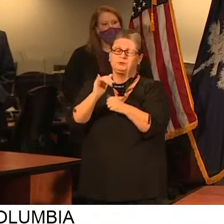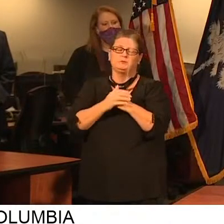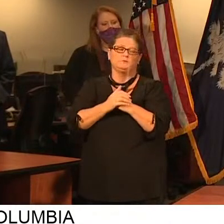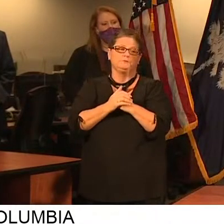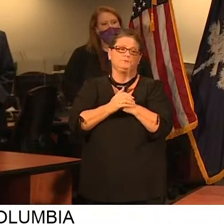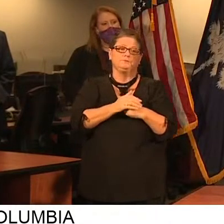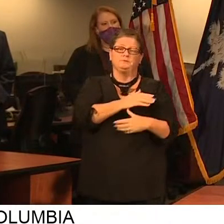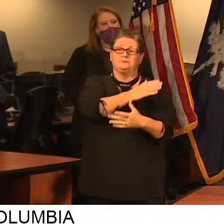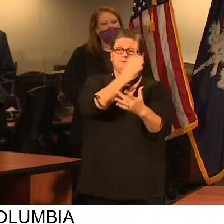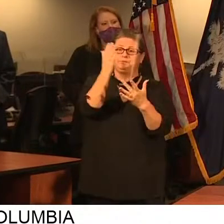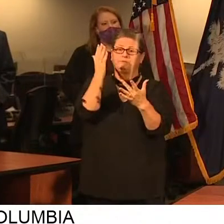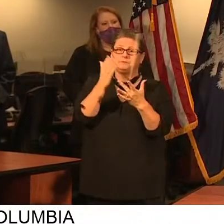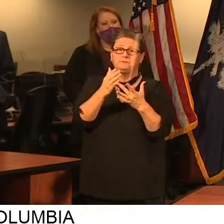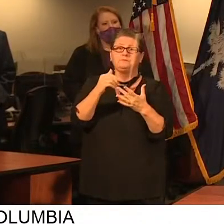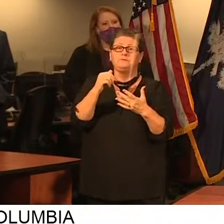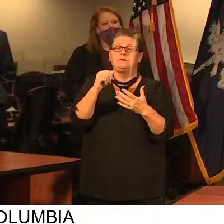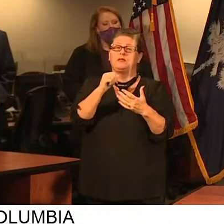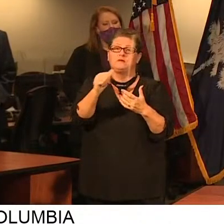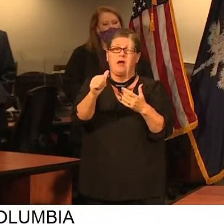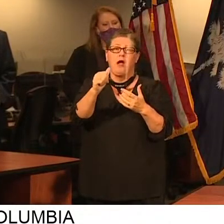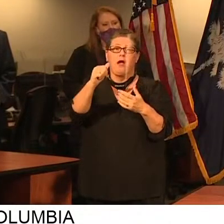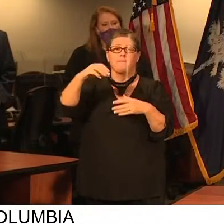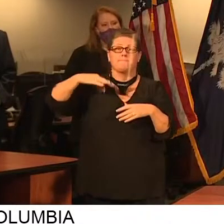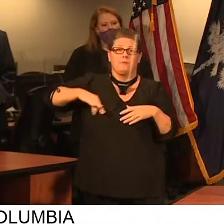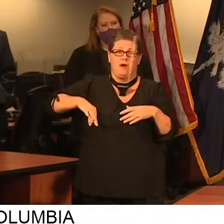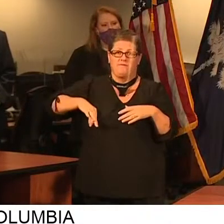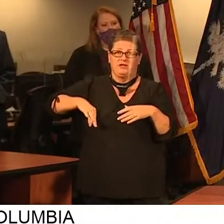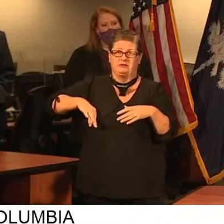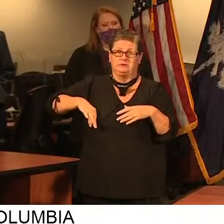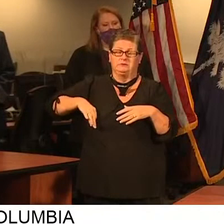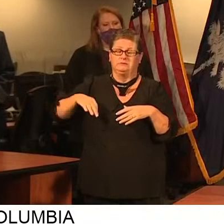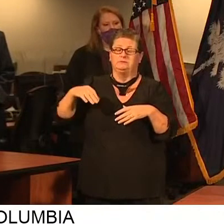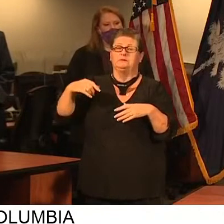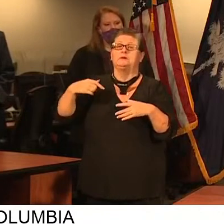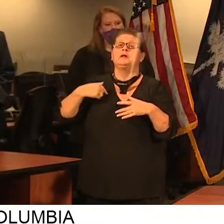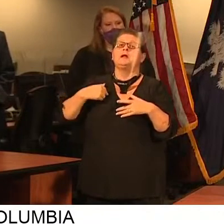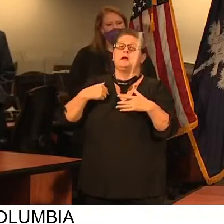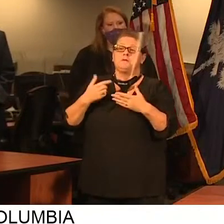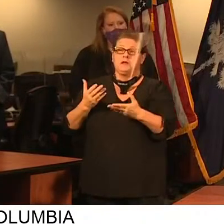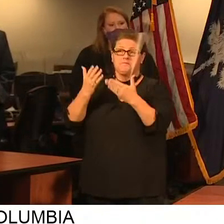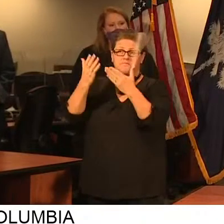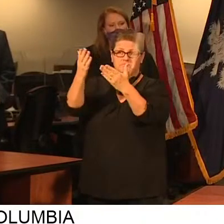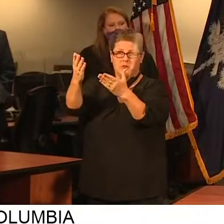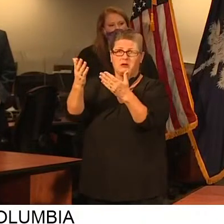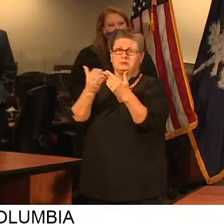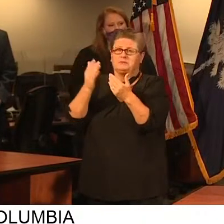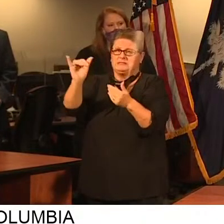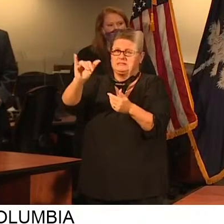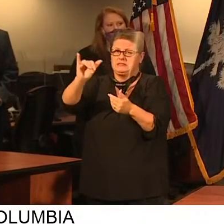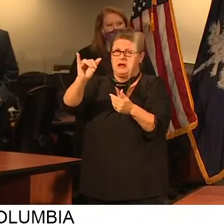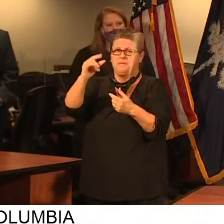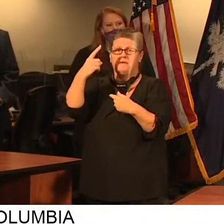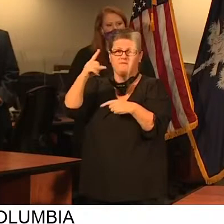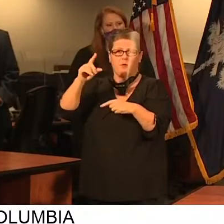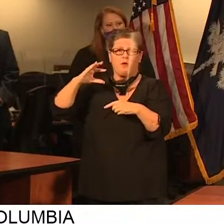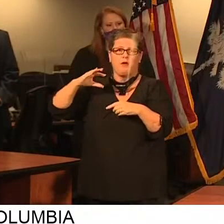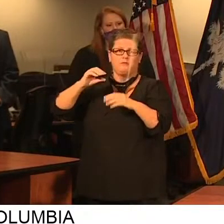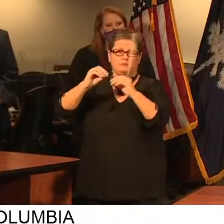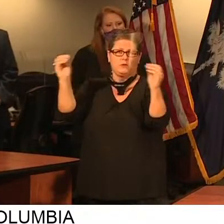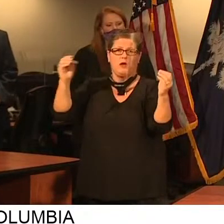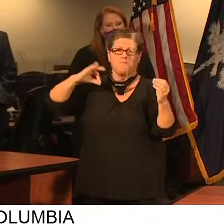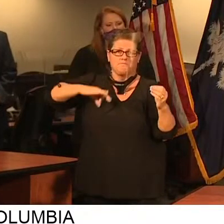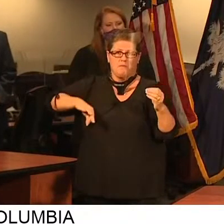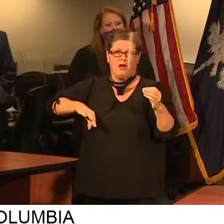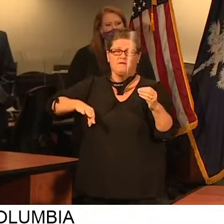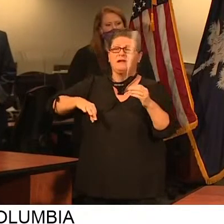Also, for certain nonprofits, I have proposed a similar grant for certain nonprofit organizations that were